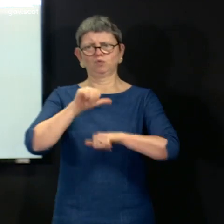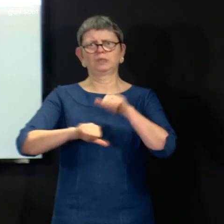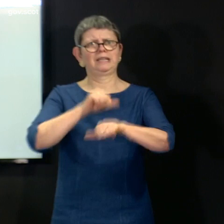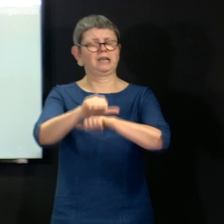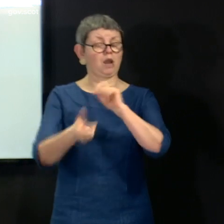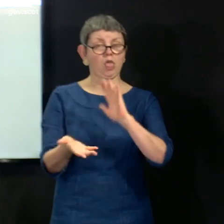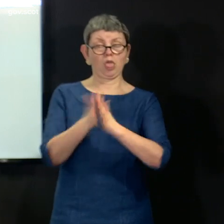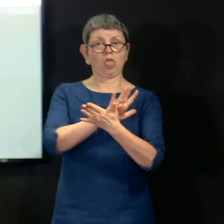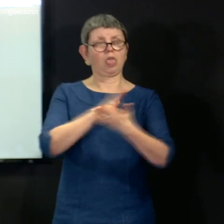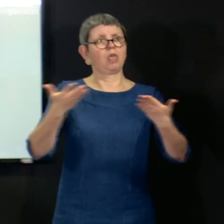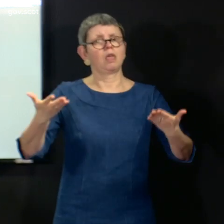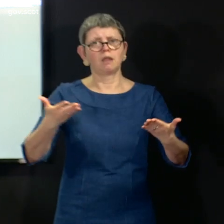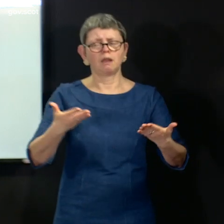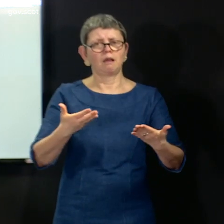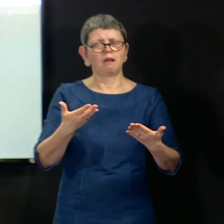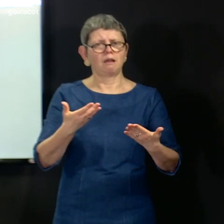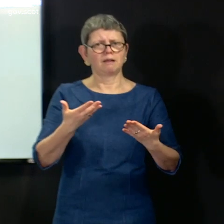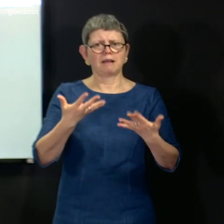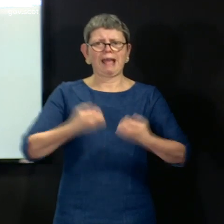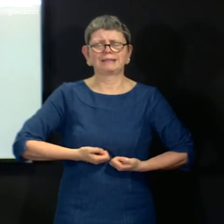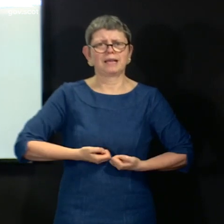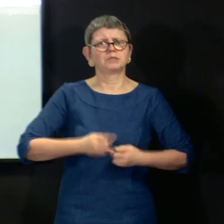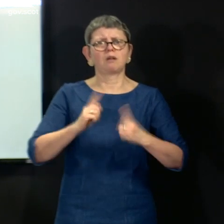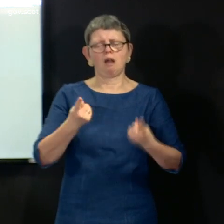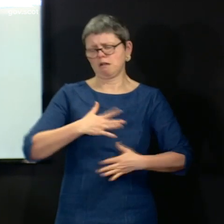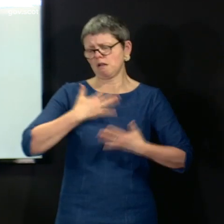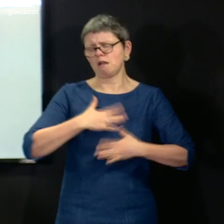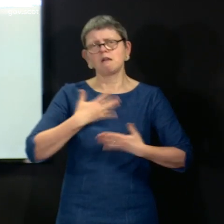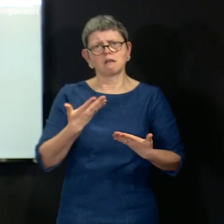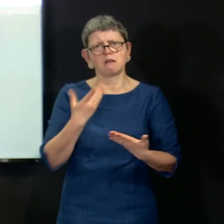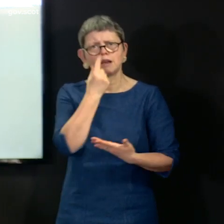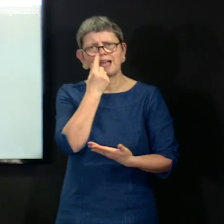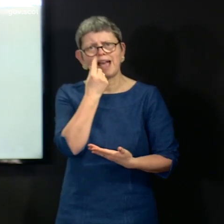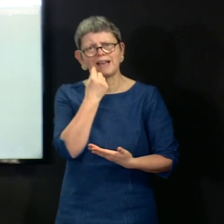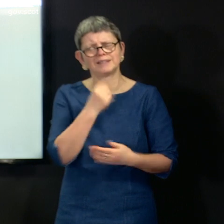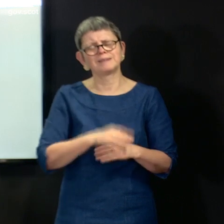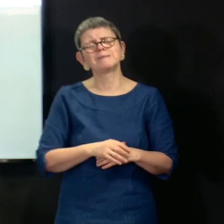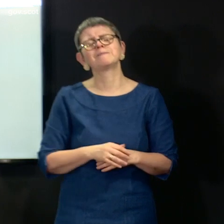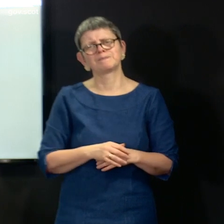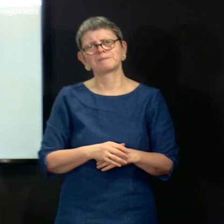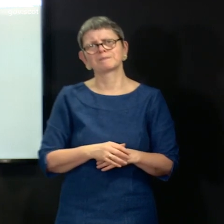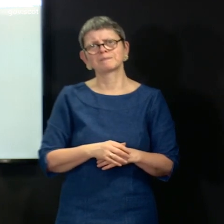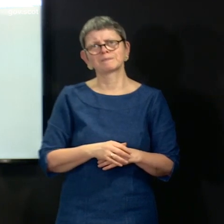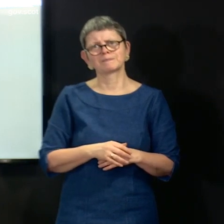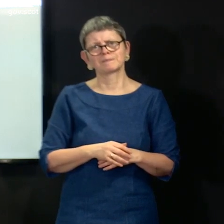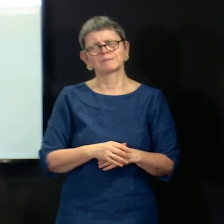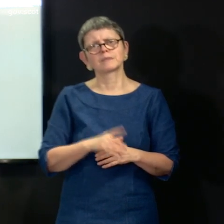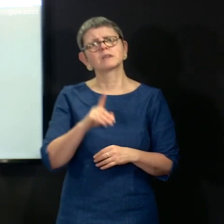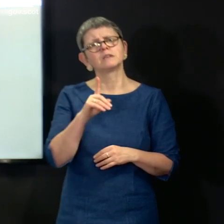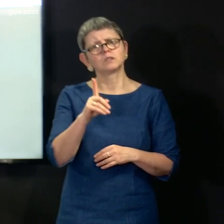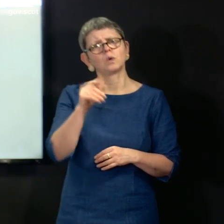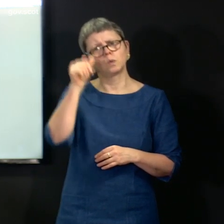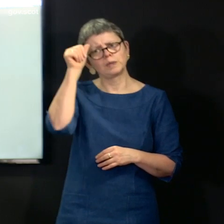to understand and accept and become very distressed in those circumstances. So we are taking forward